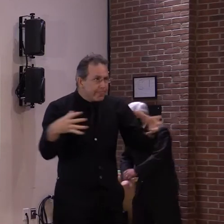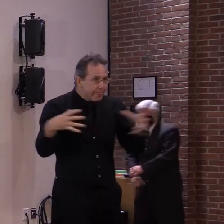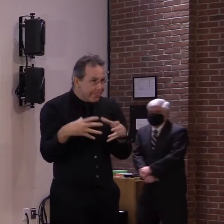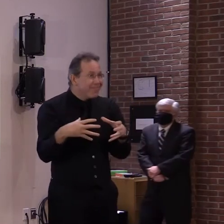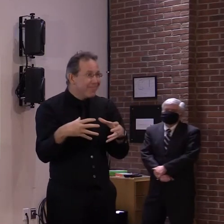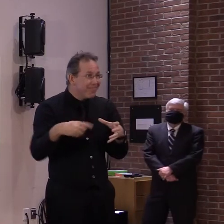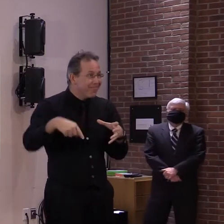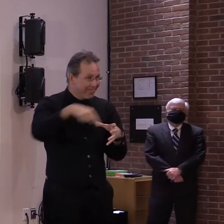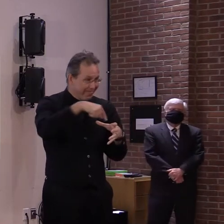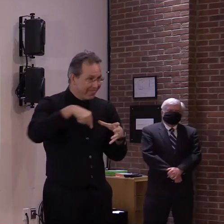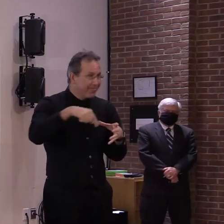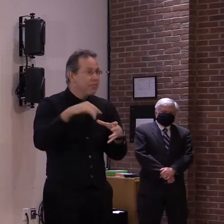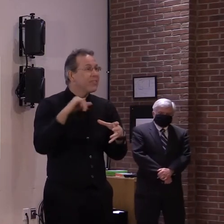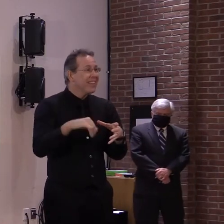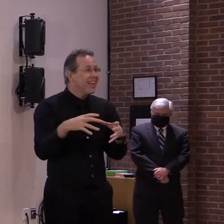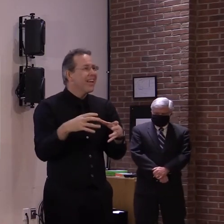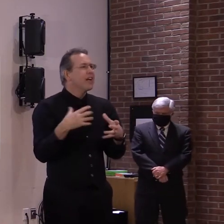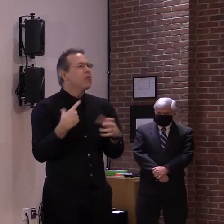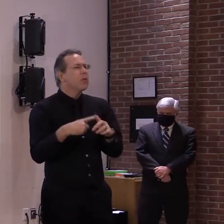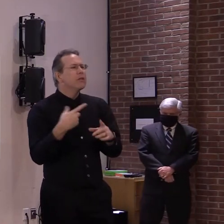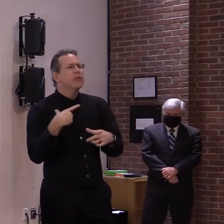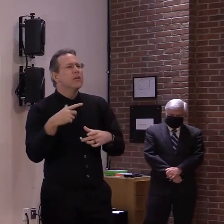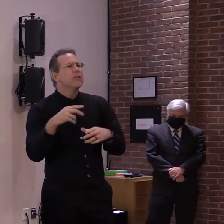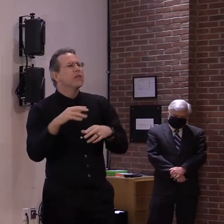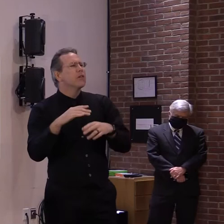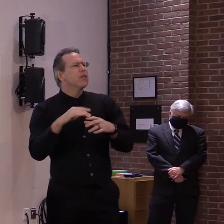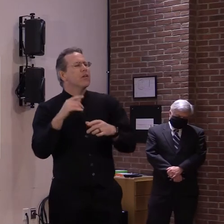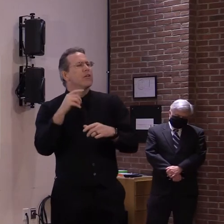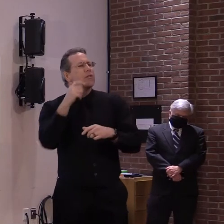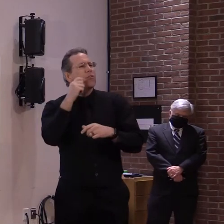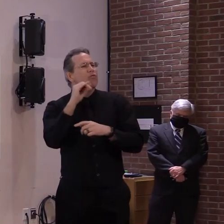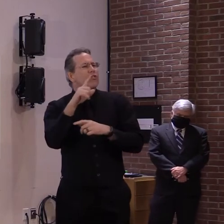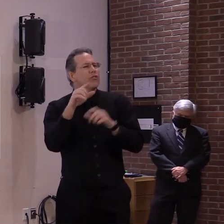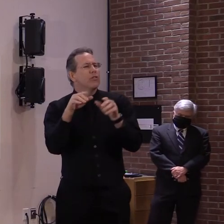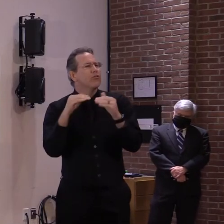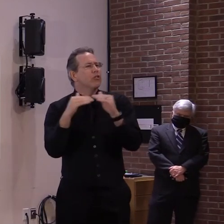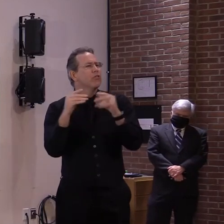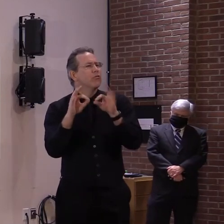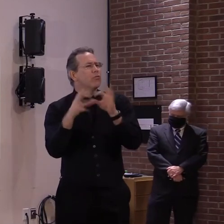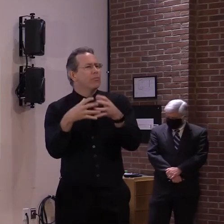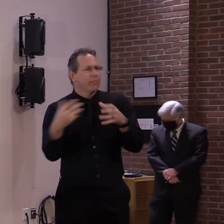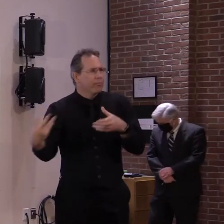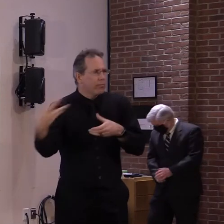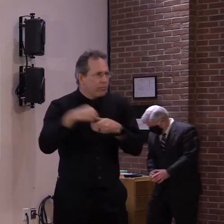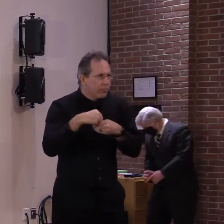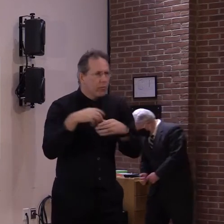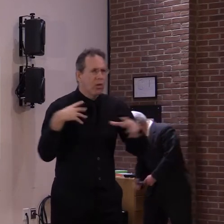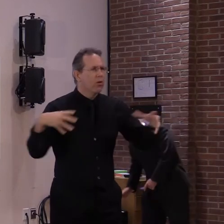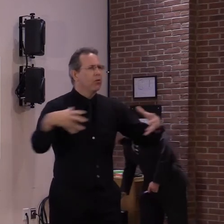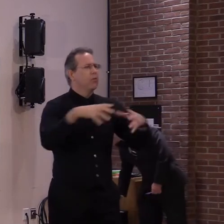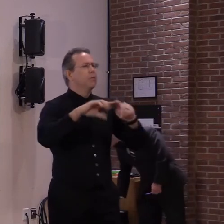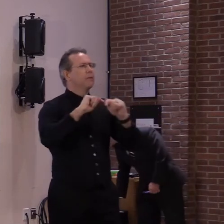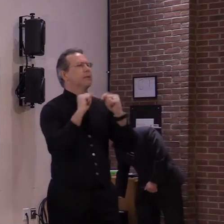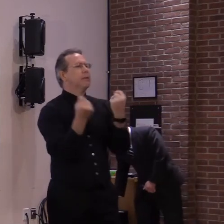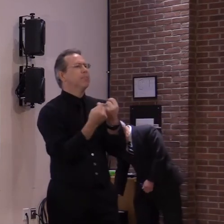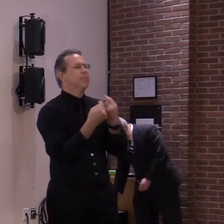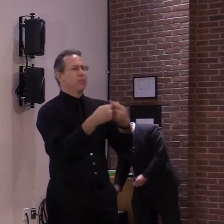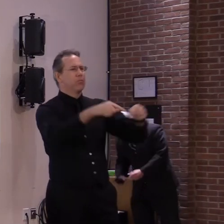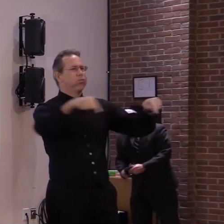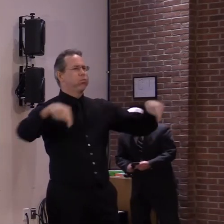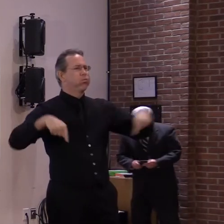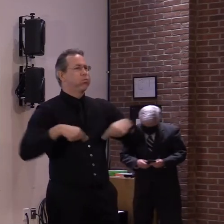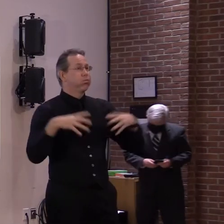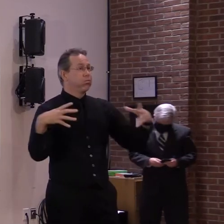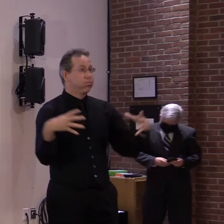advisory group as well that is engaged. So all of that is part of the background and part of the setting the